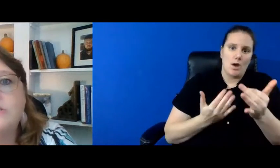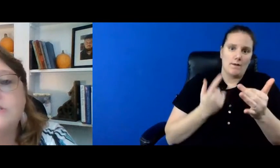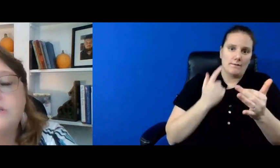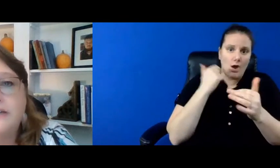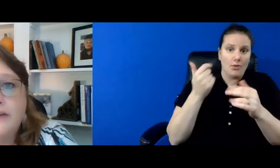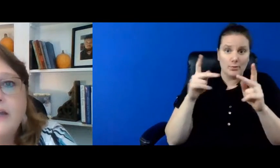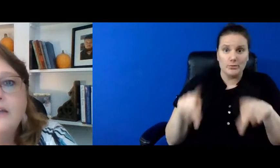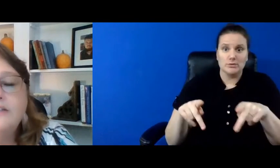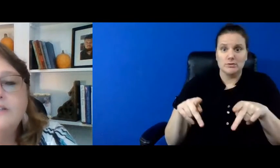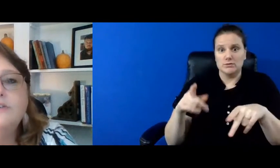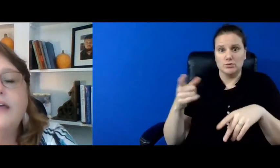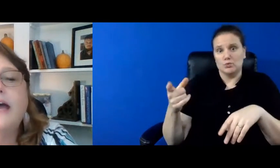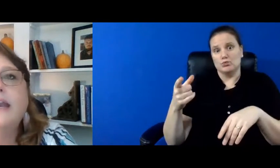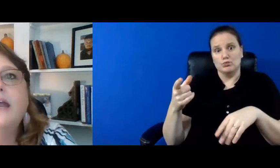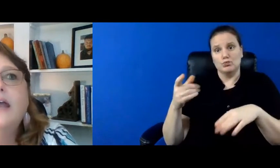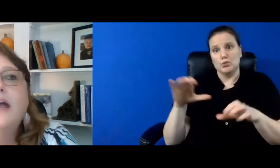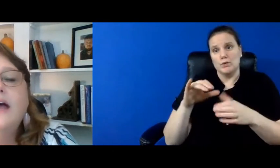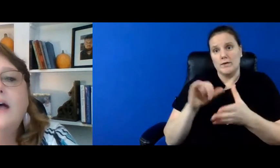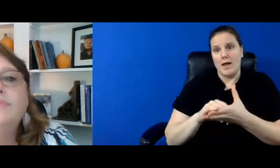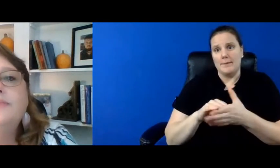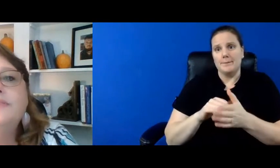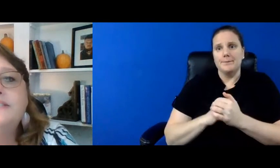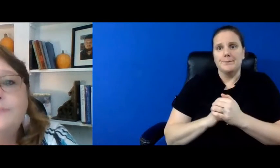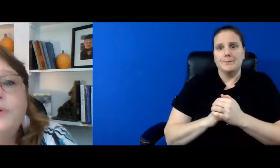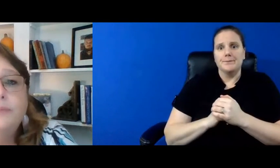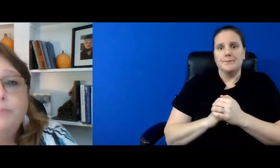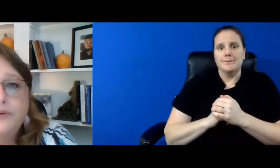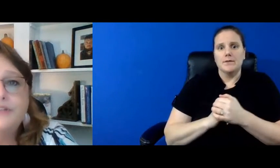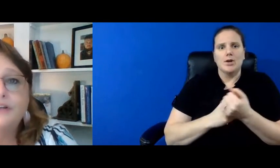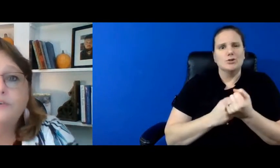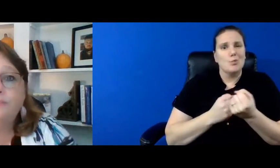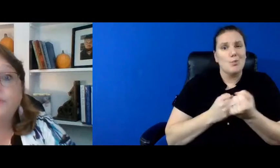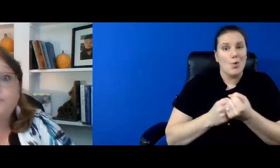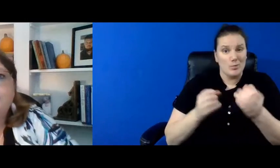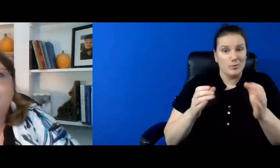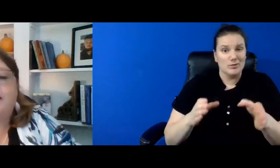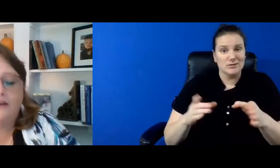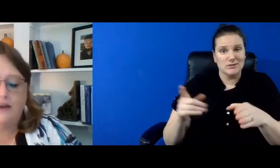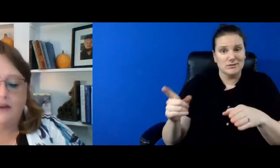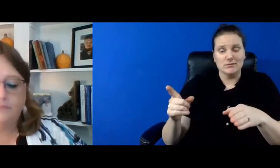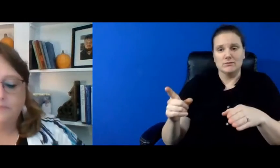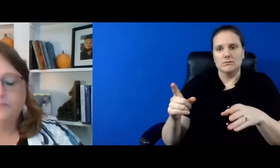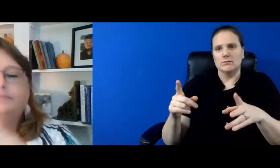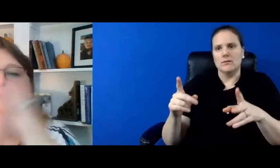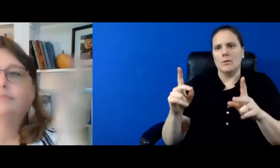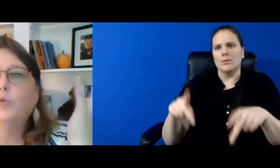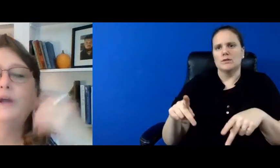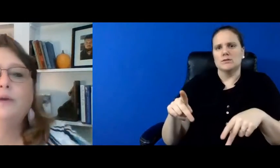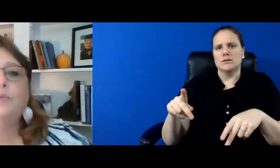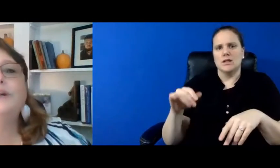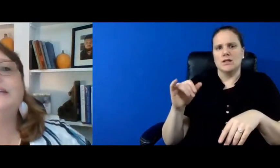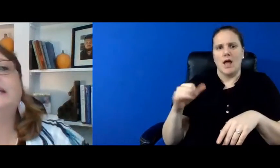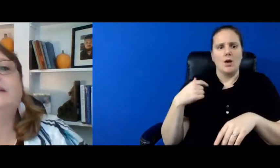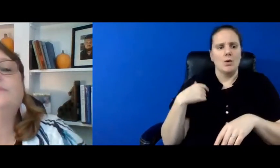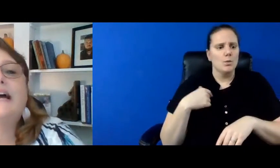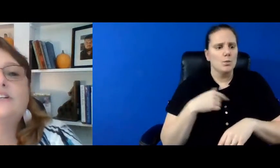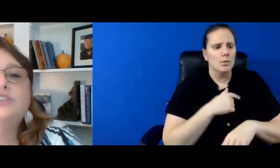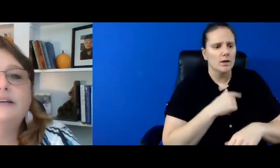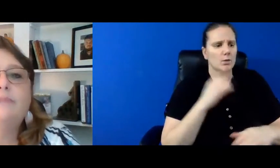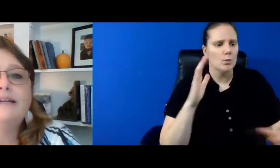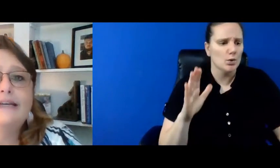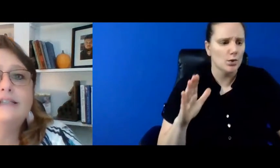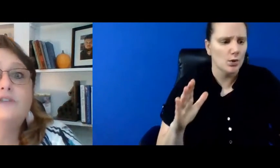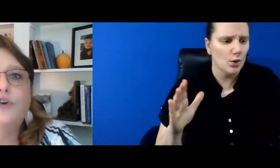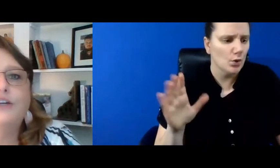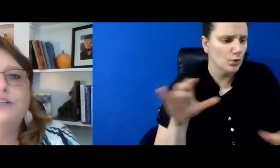to watch to to do that um the support person or the person that um we when we did it it was